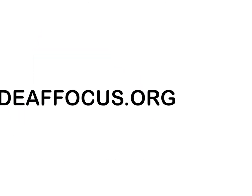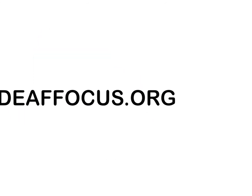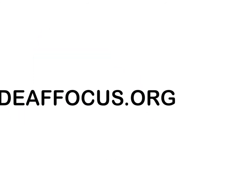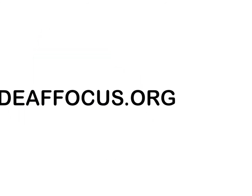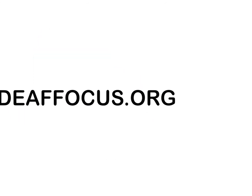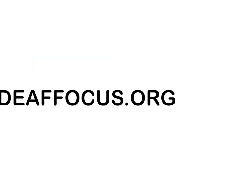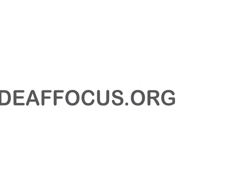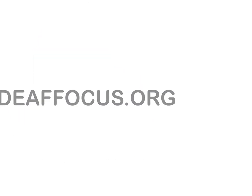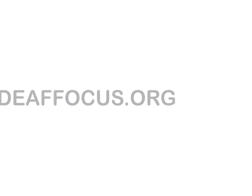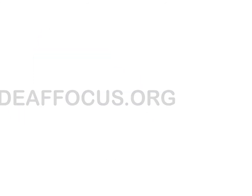We'll see